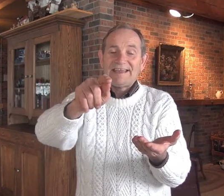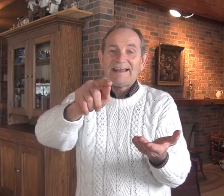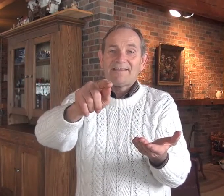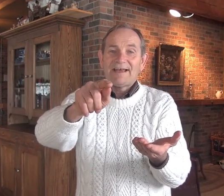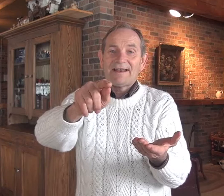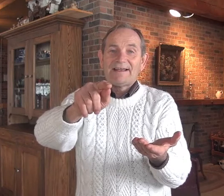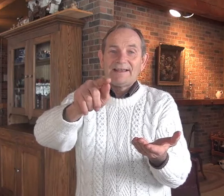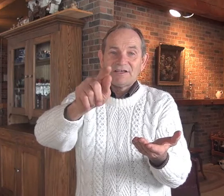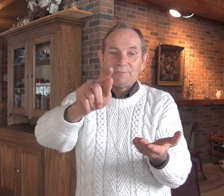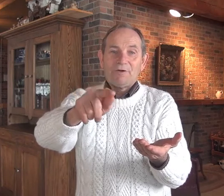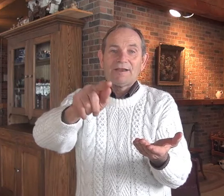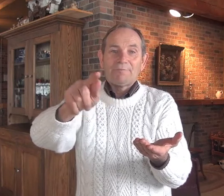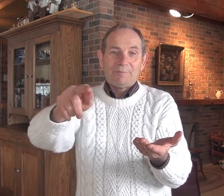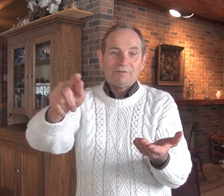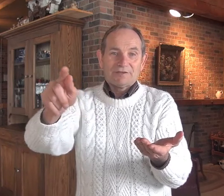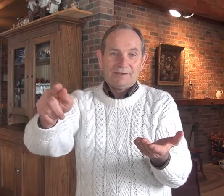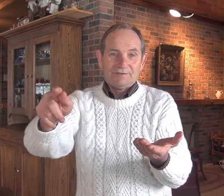the key to that is building people's skills.